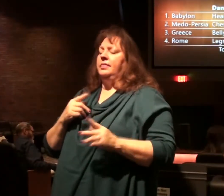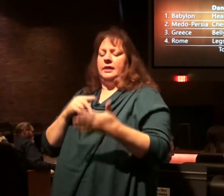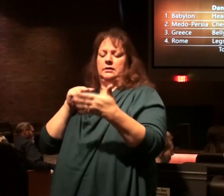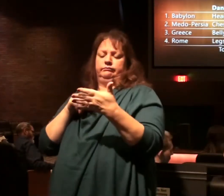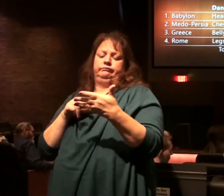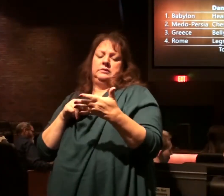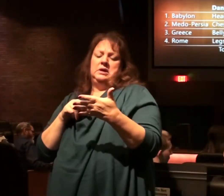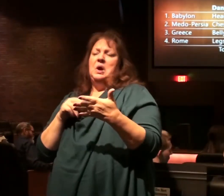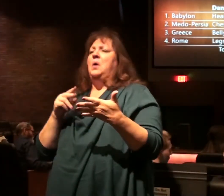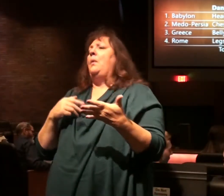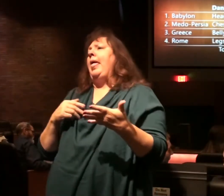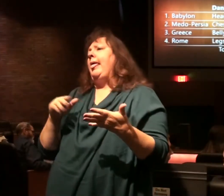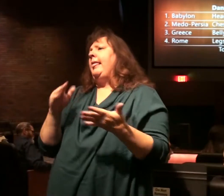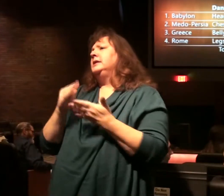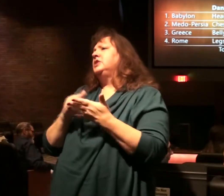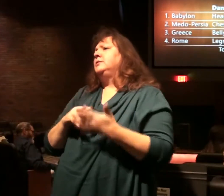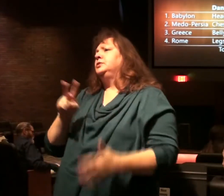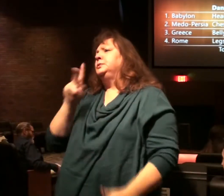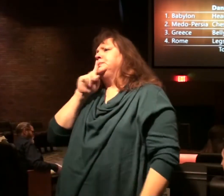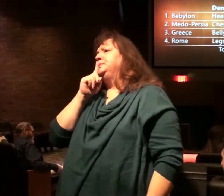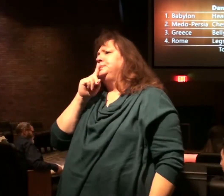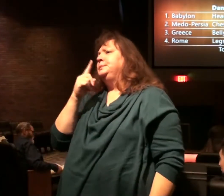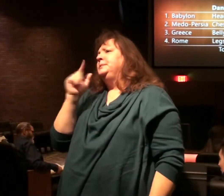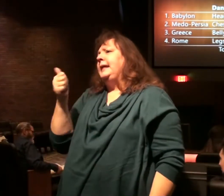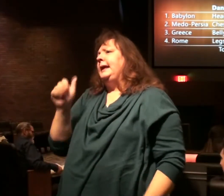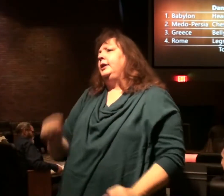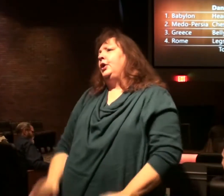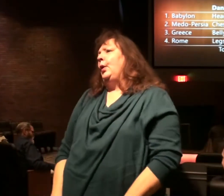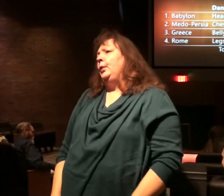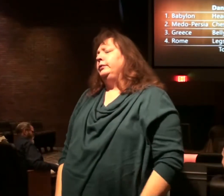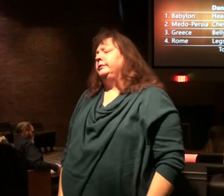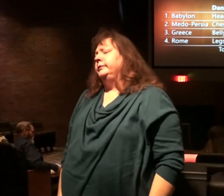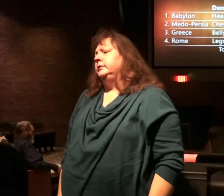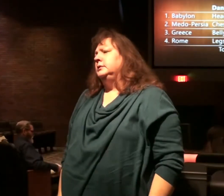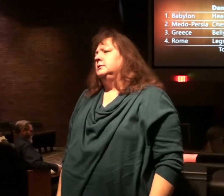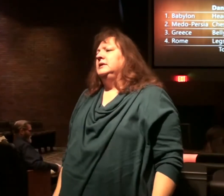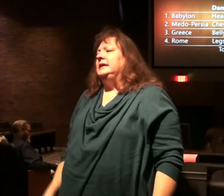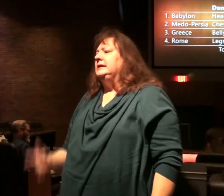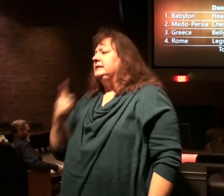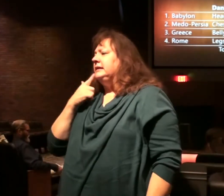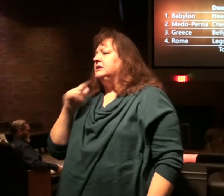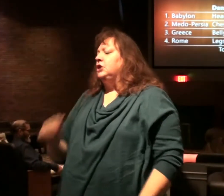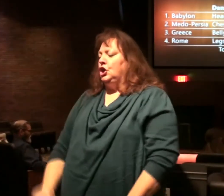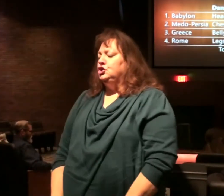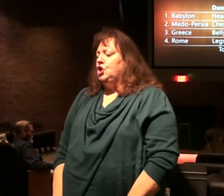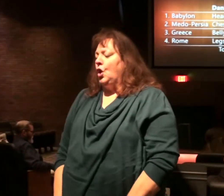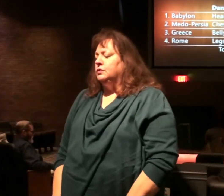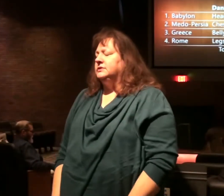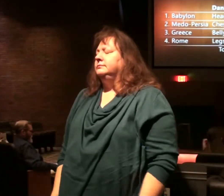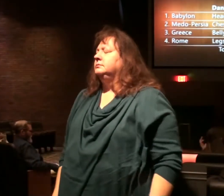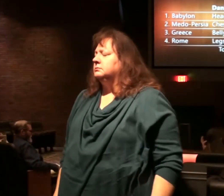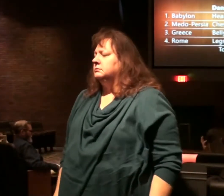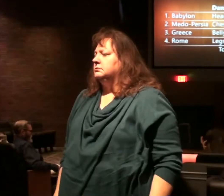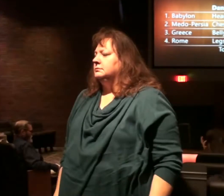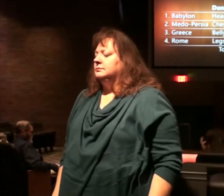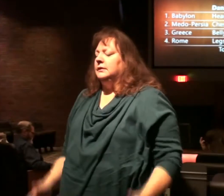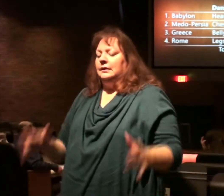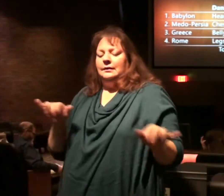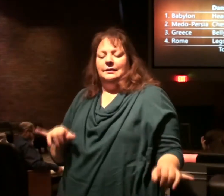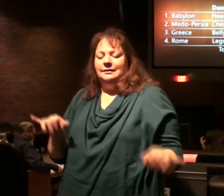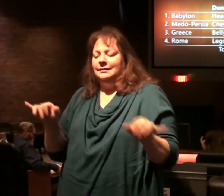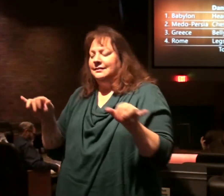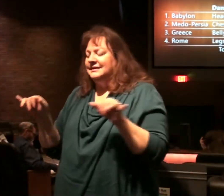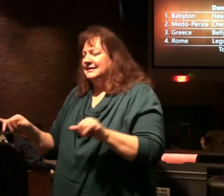prophecy literally. They say chapter two doesn't say it had ten toes. It just says toes. But here you have the same